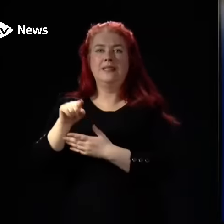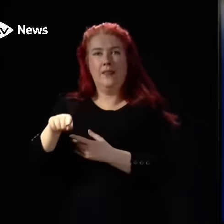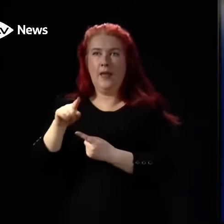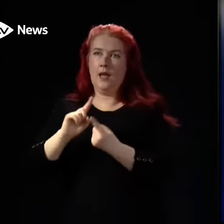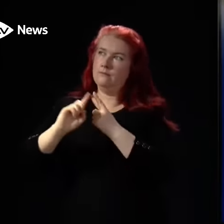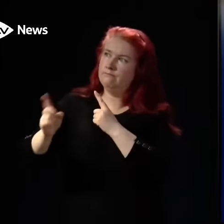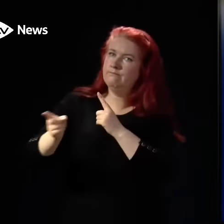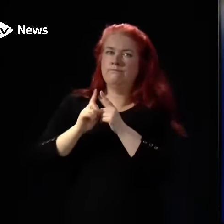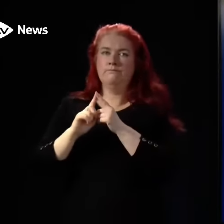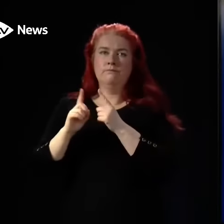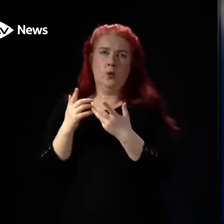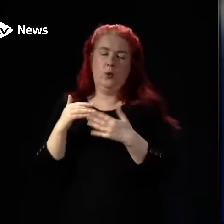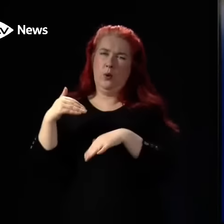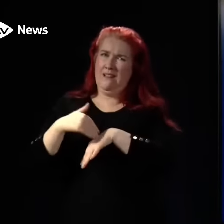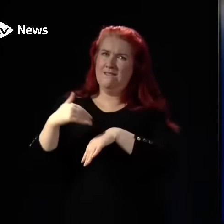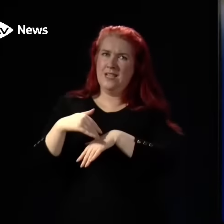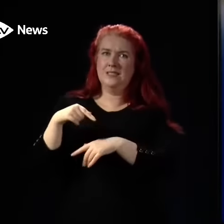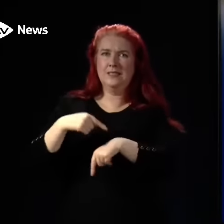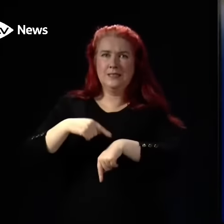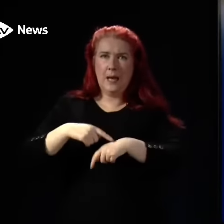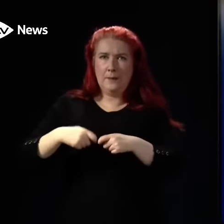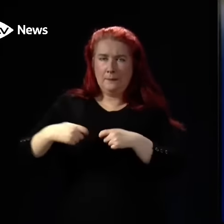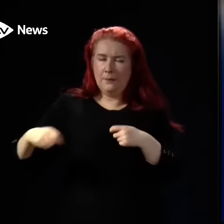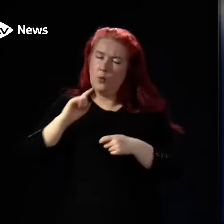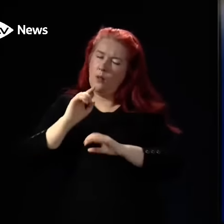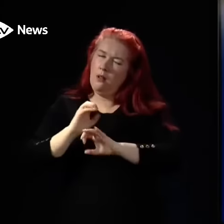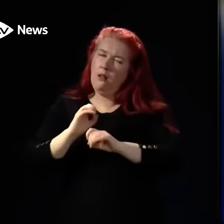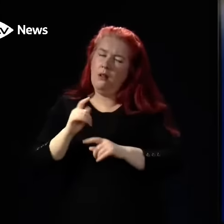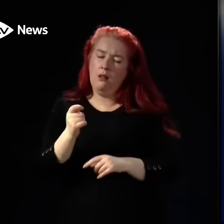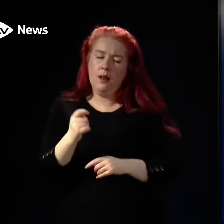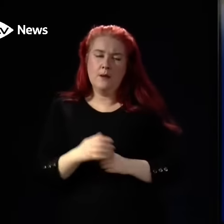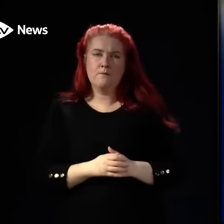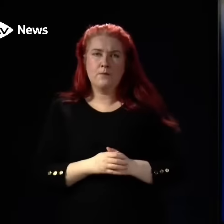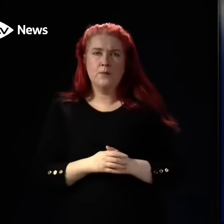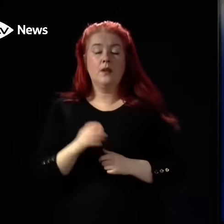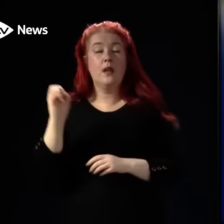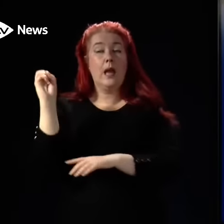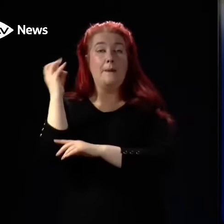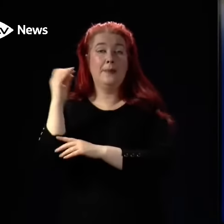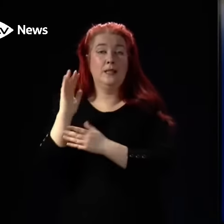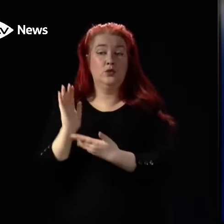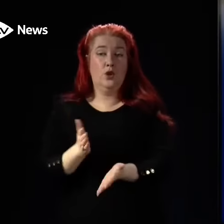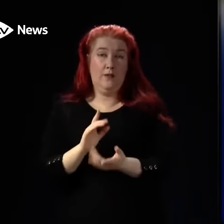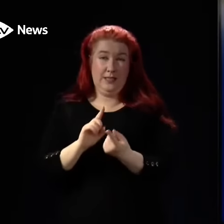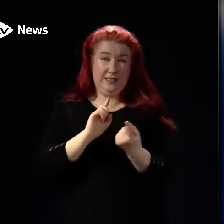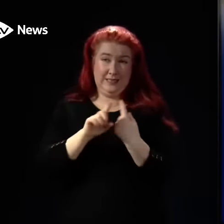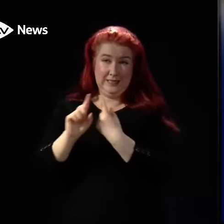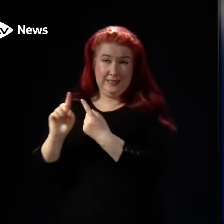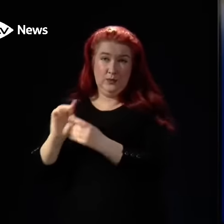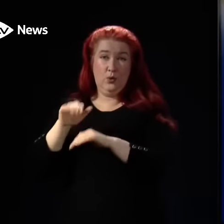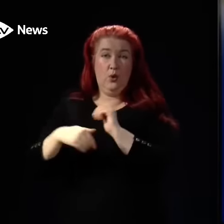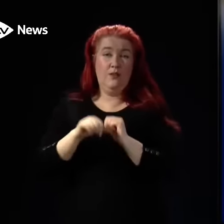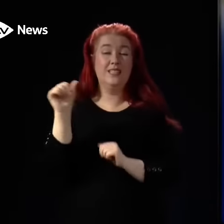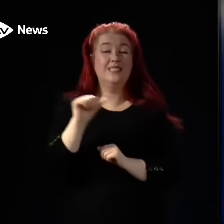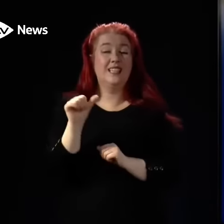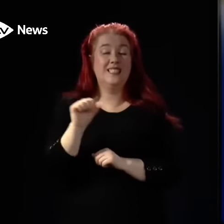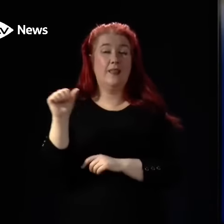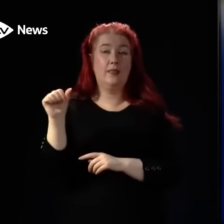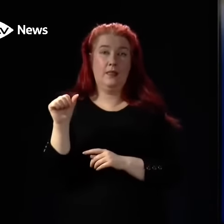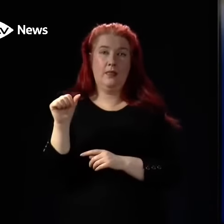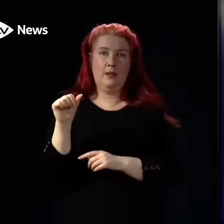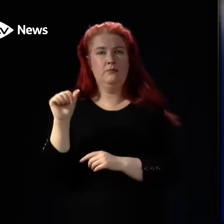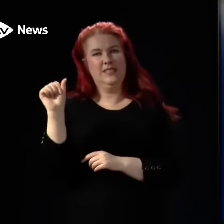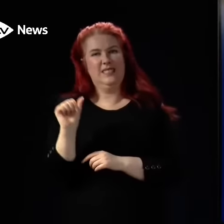times which I'll come back to later. But the ambulance service responded to more than 16,000 emergency